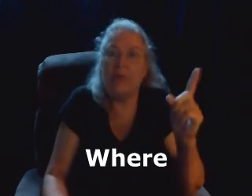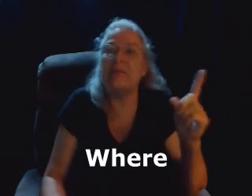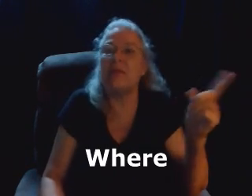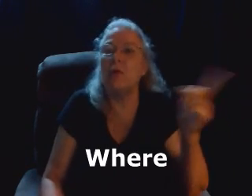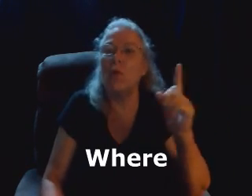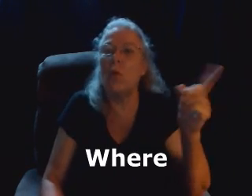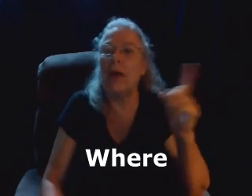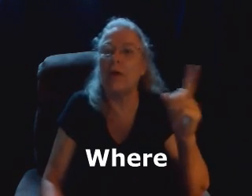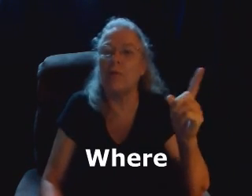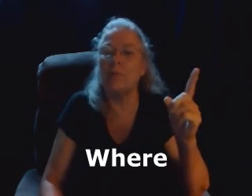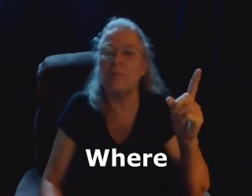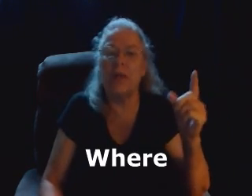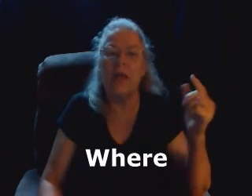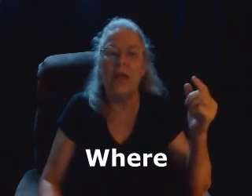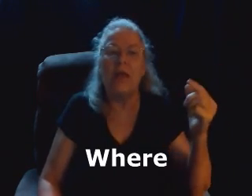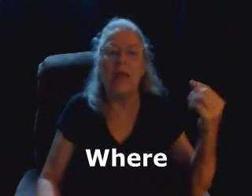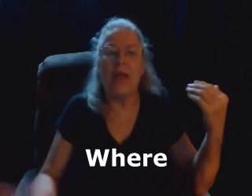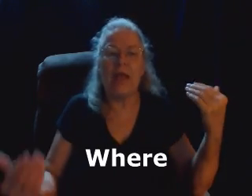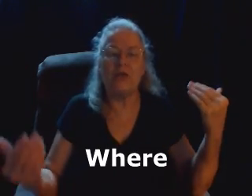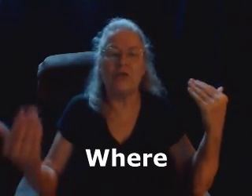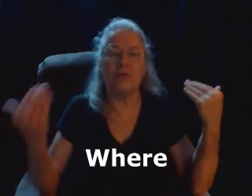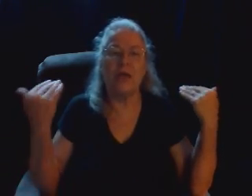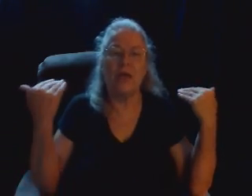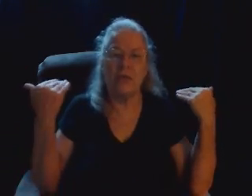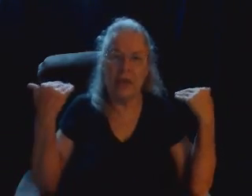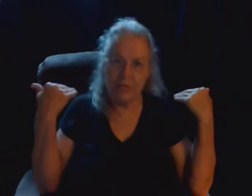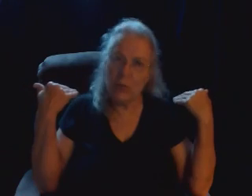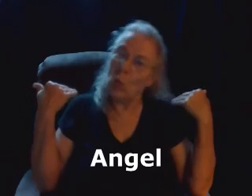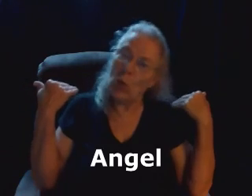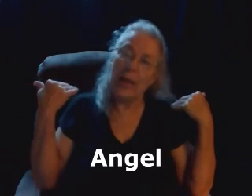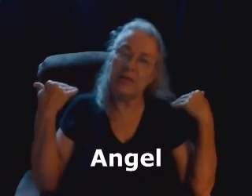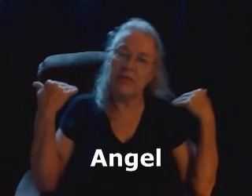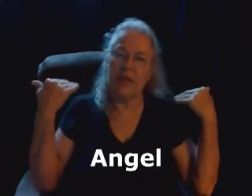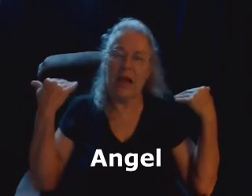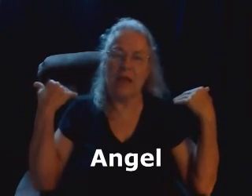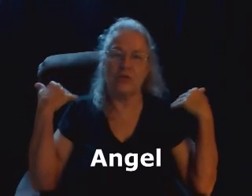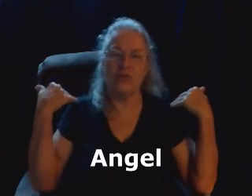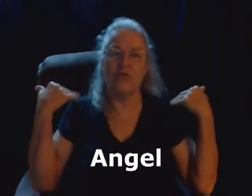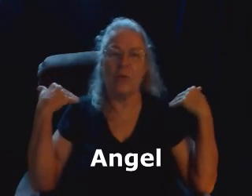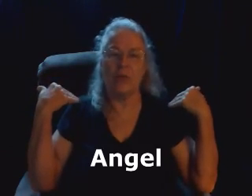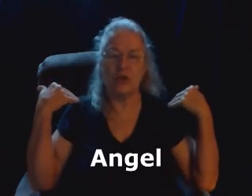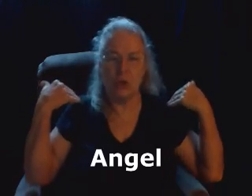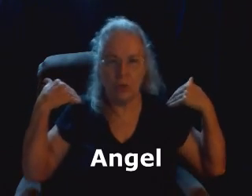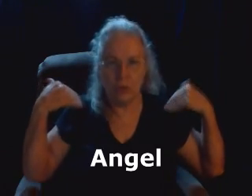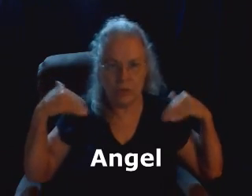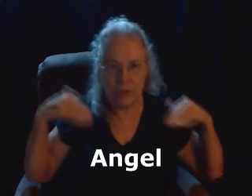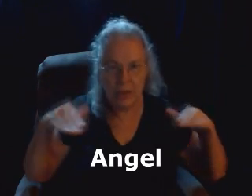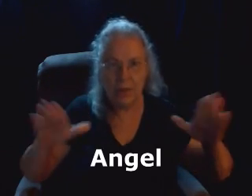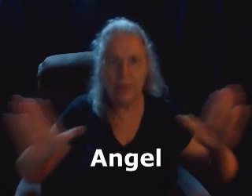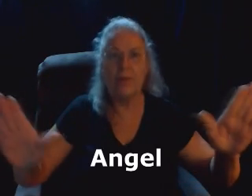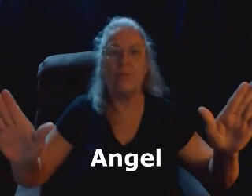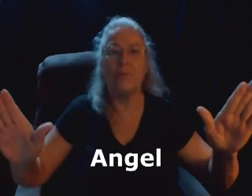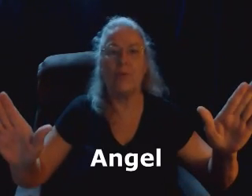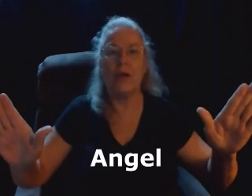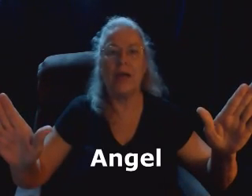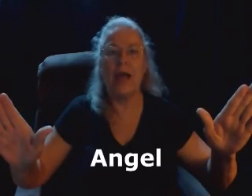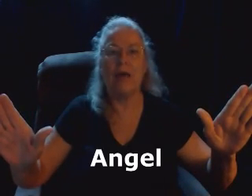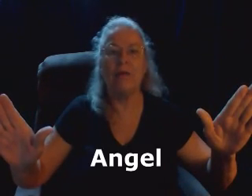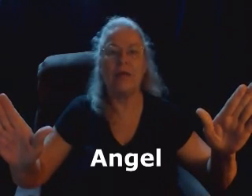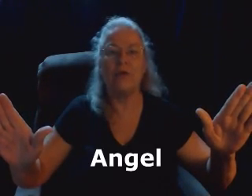is it? Where? Angels. Think of the wings of the angels, from the shoulders. Bring it out like